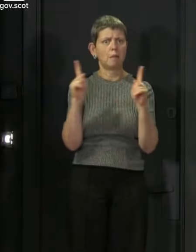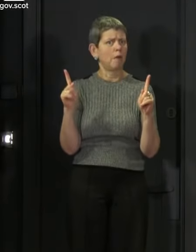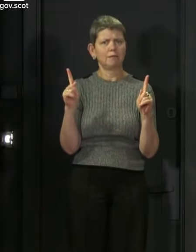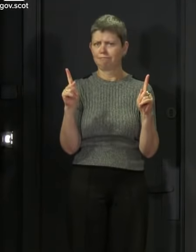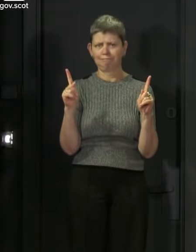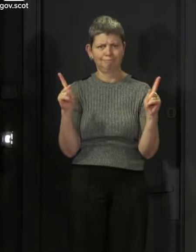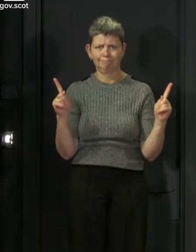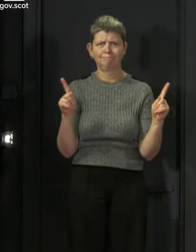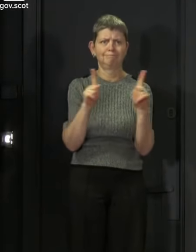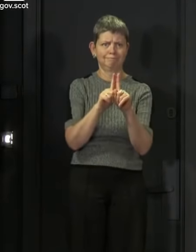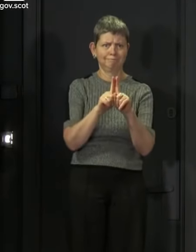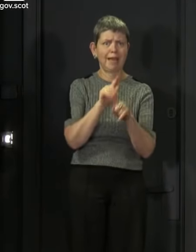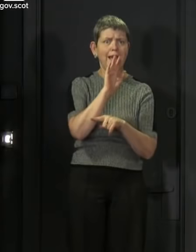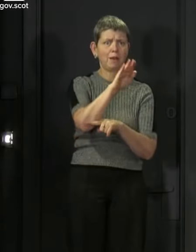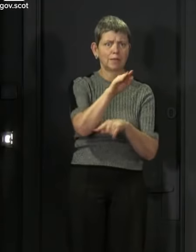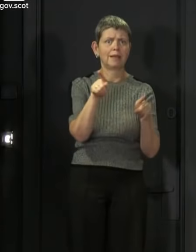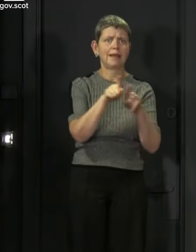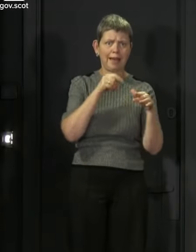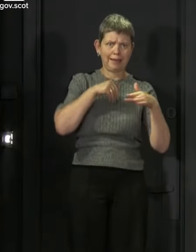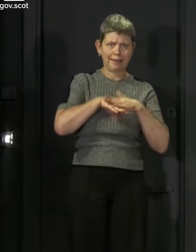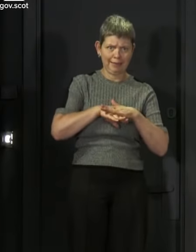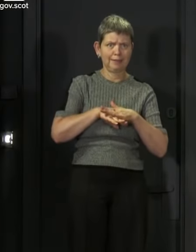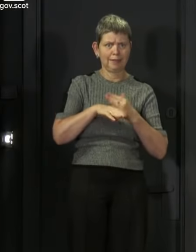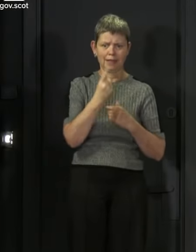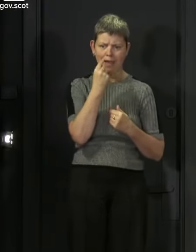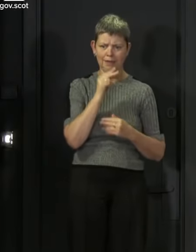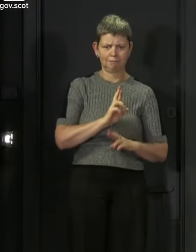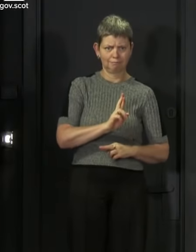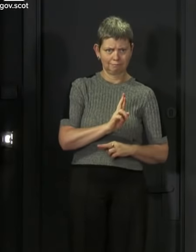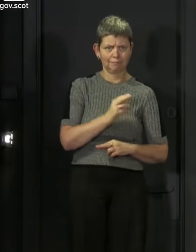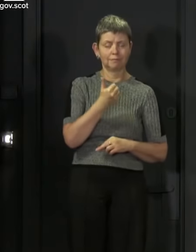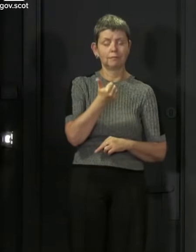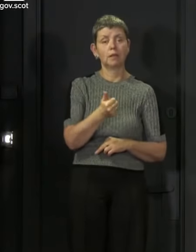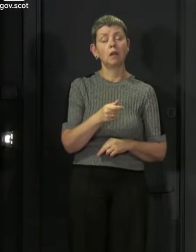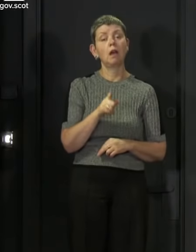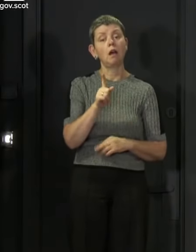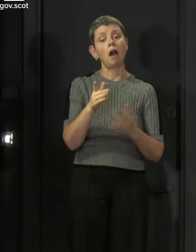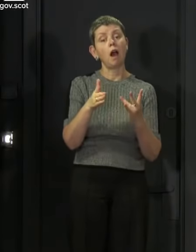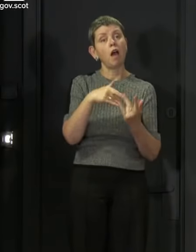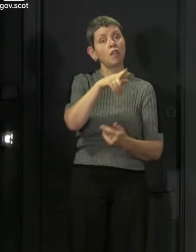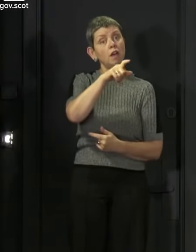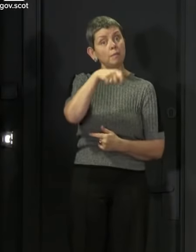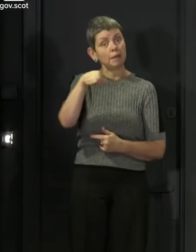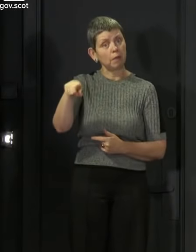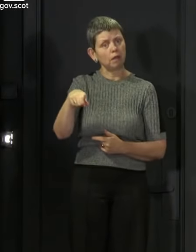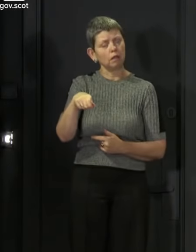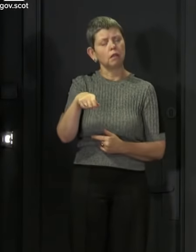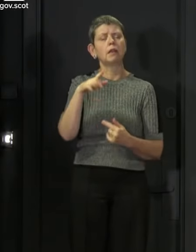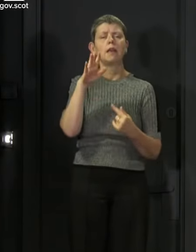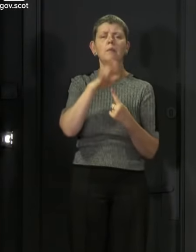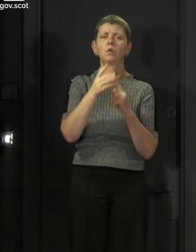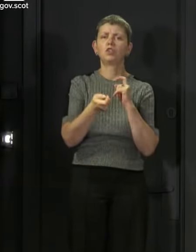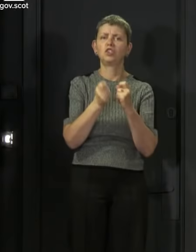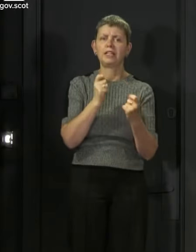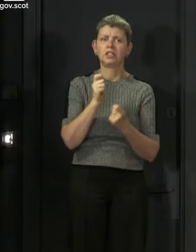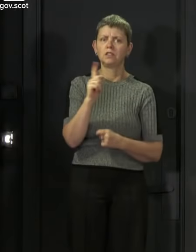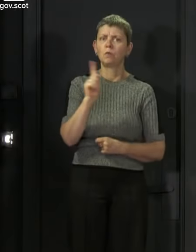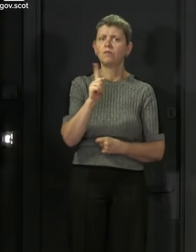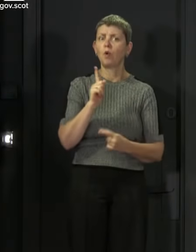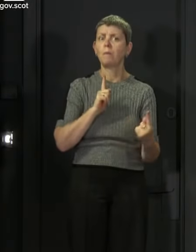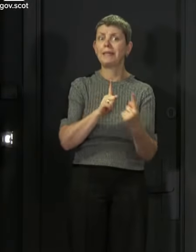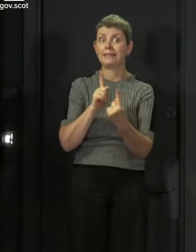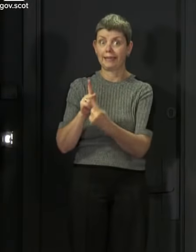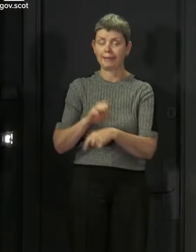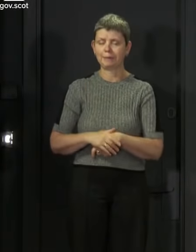any longer, indoors or outdoors. For everyone else, there are some important changes to the rules for meeting up.